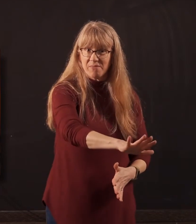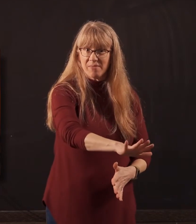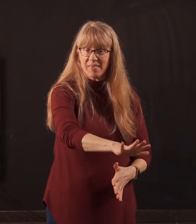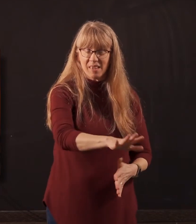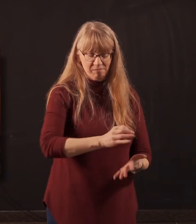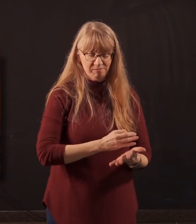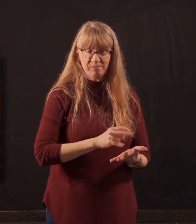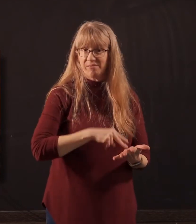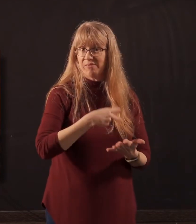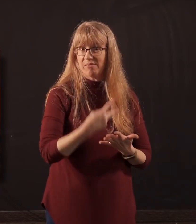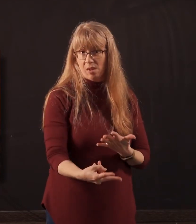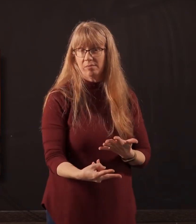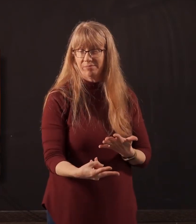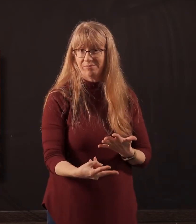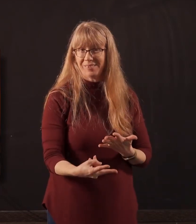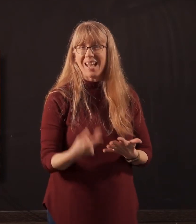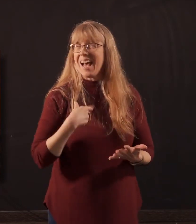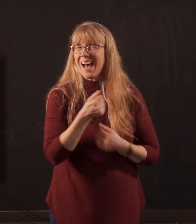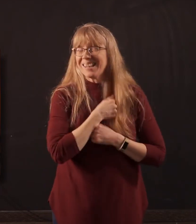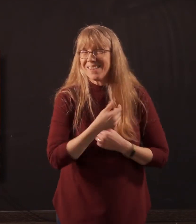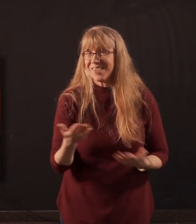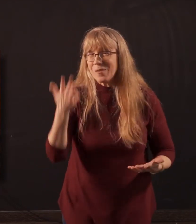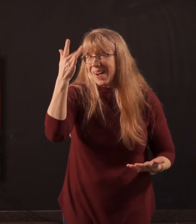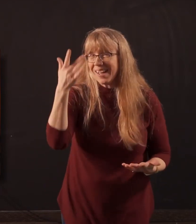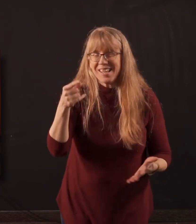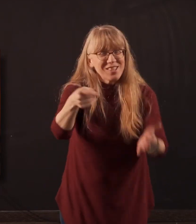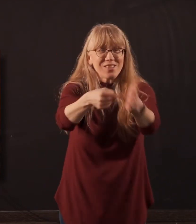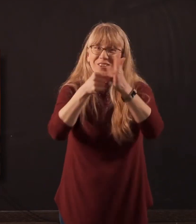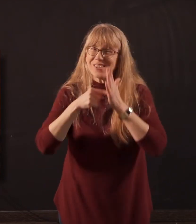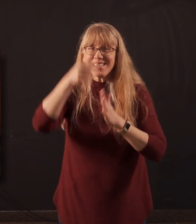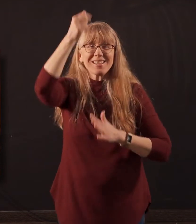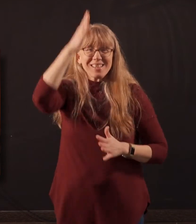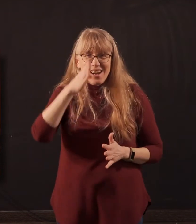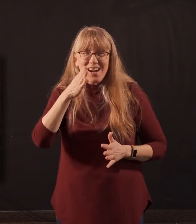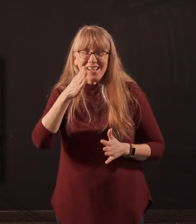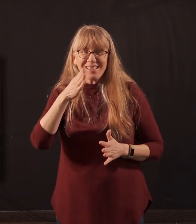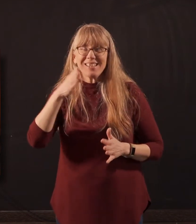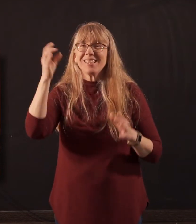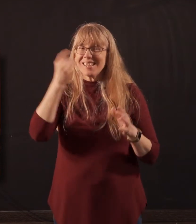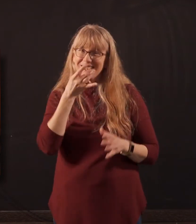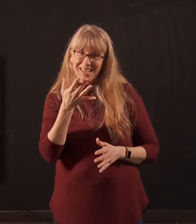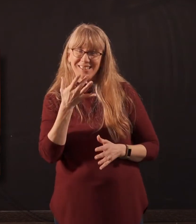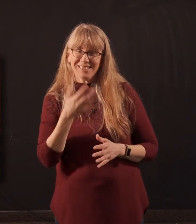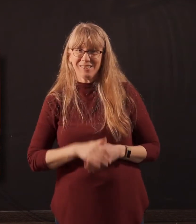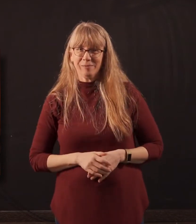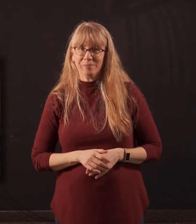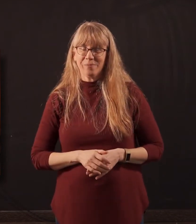this because it shows us that God is light. You see, David